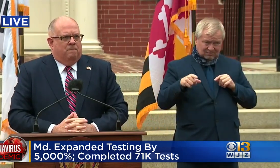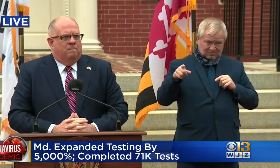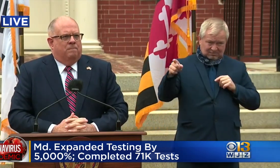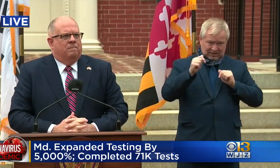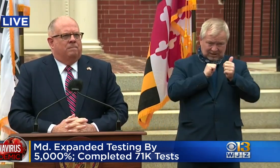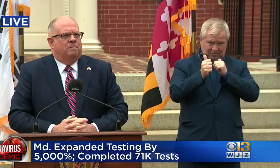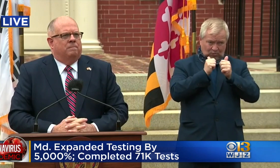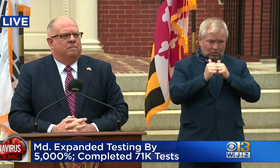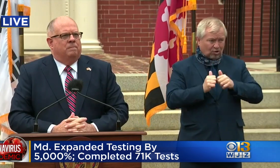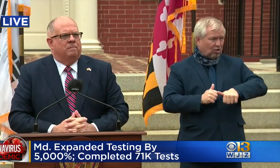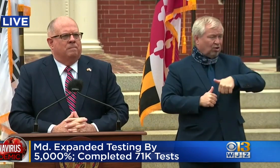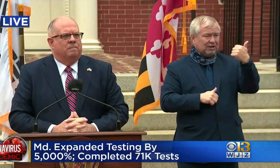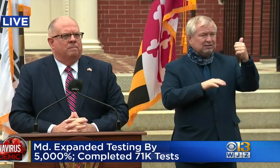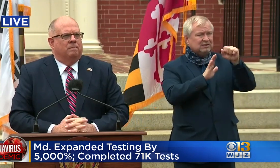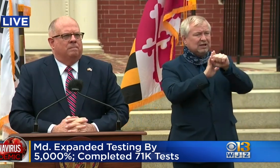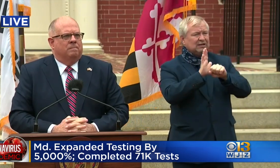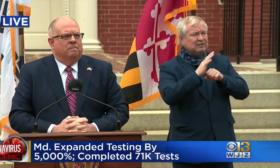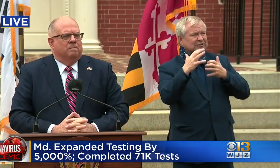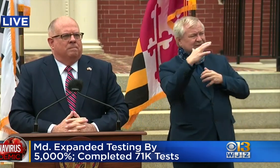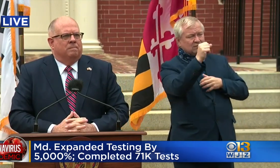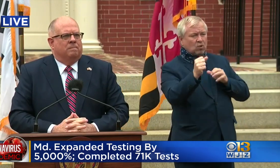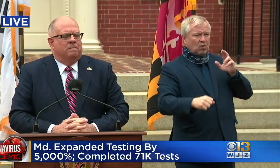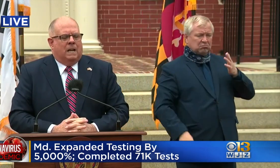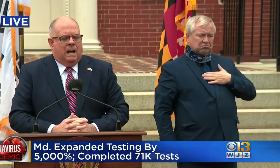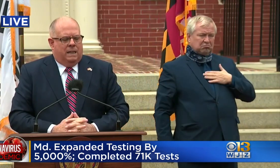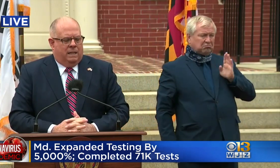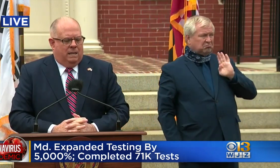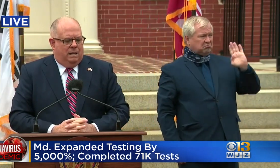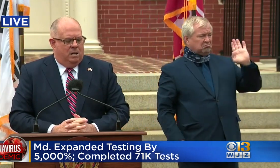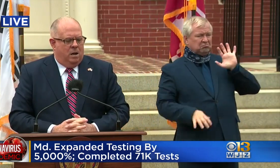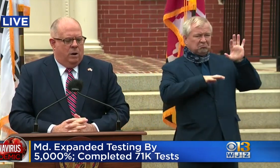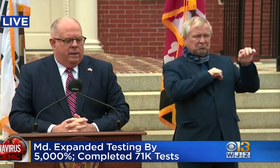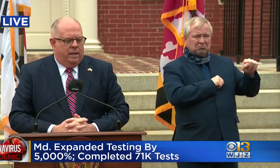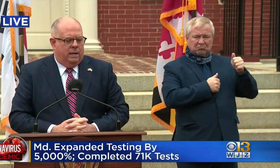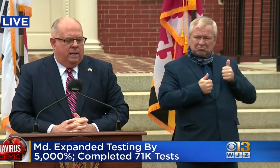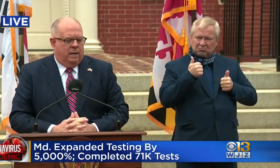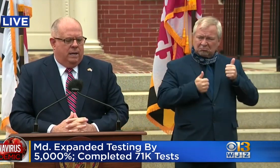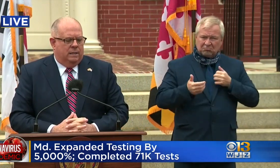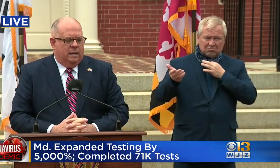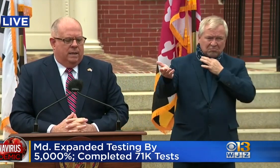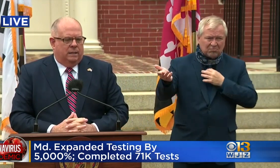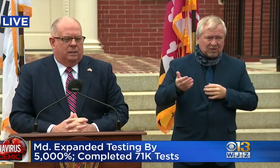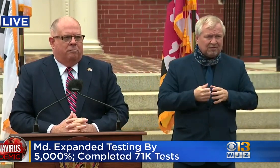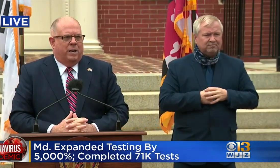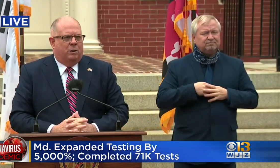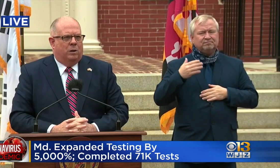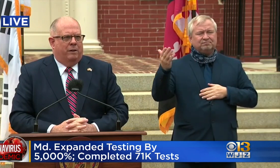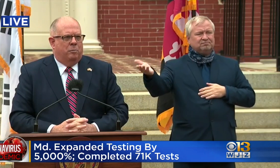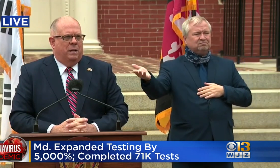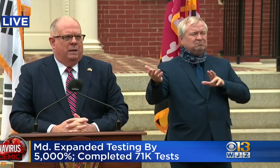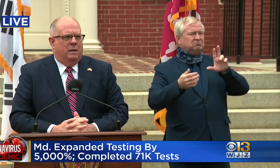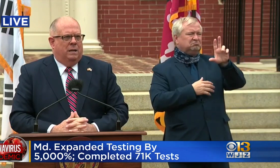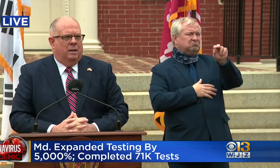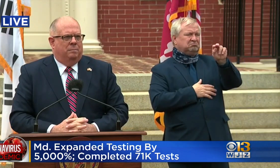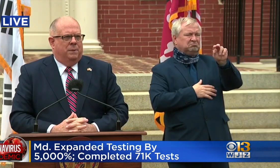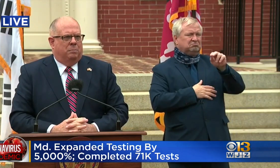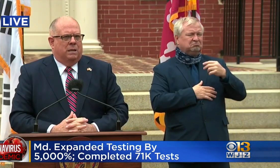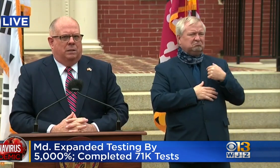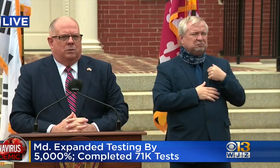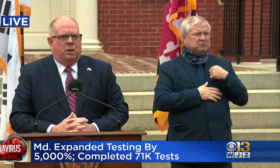given any sense of what that is to the federal government? I, no, I think, I think that the federal government,